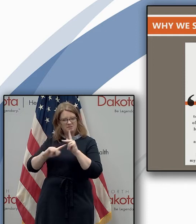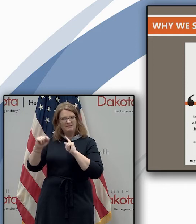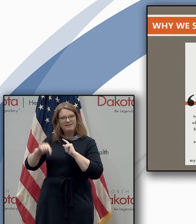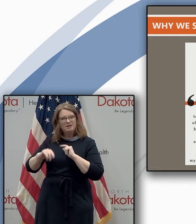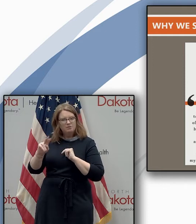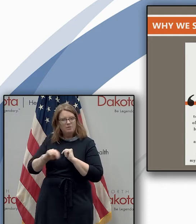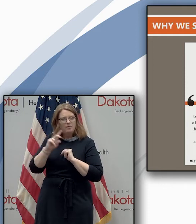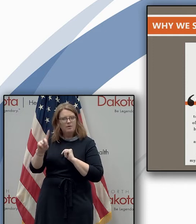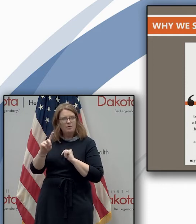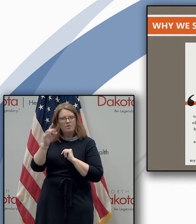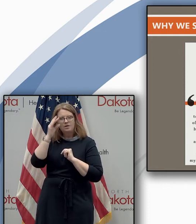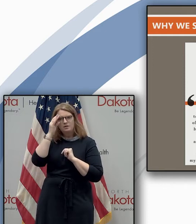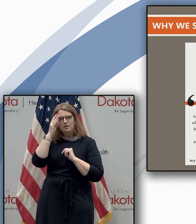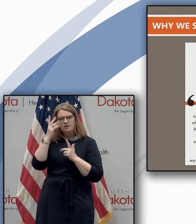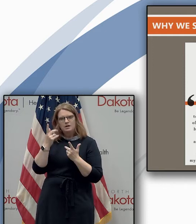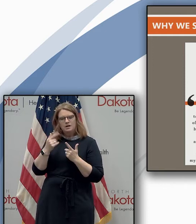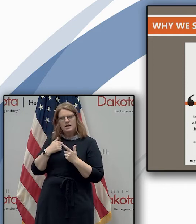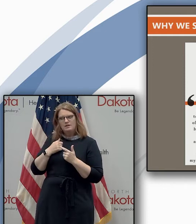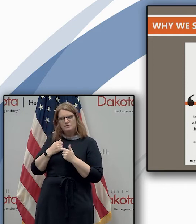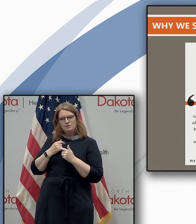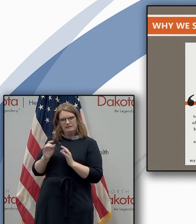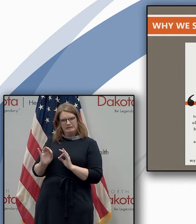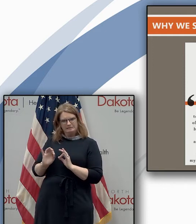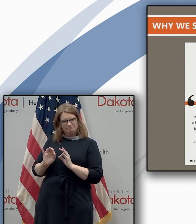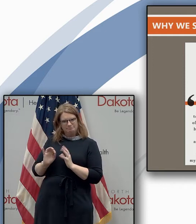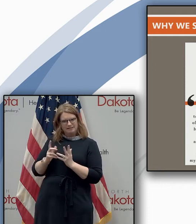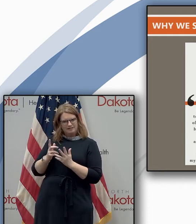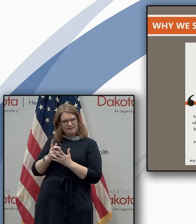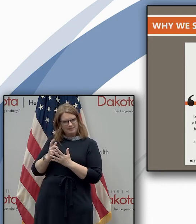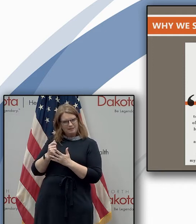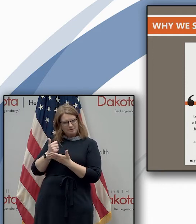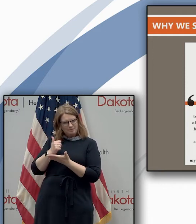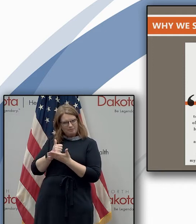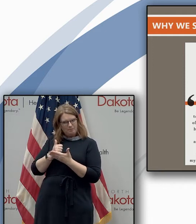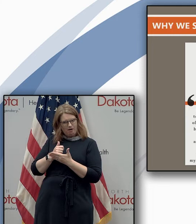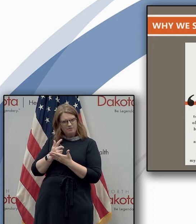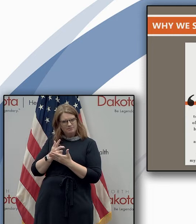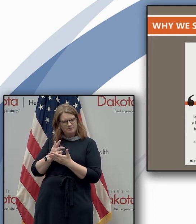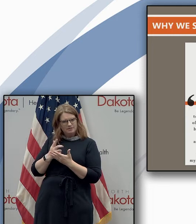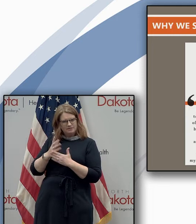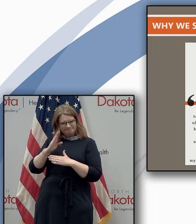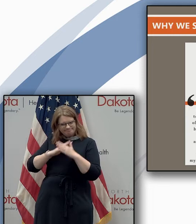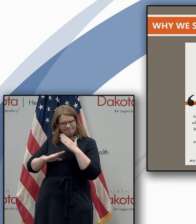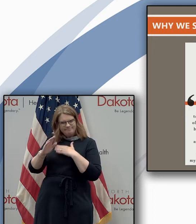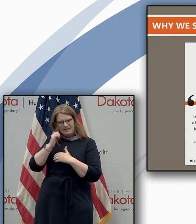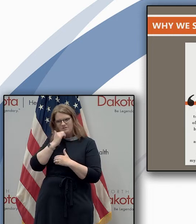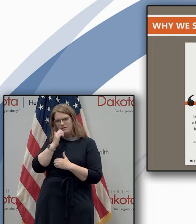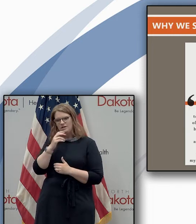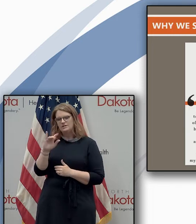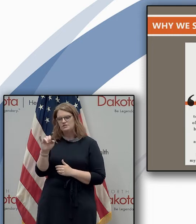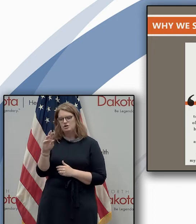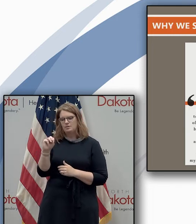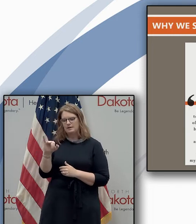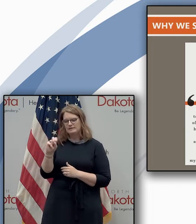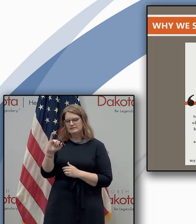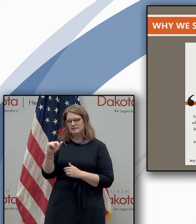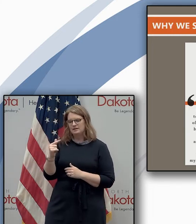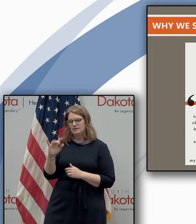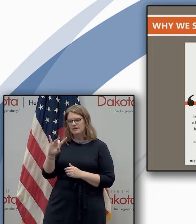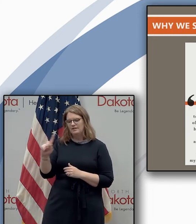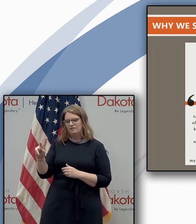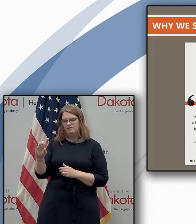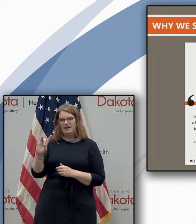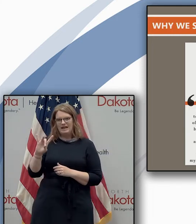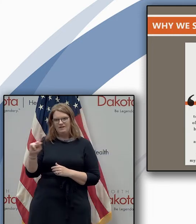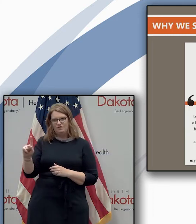and i've been doing a minuscule part of that every day i am humbled sergeant first class jeremy siegel from the 81st